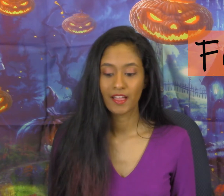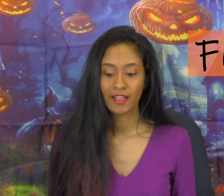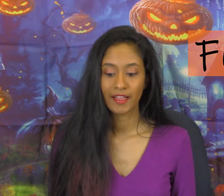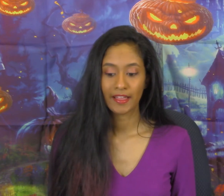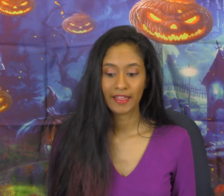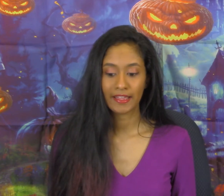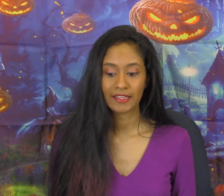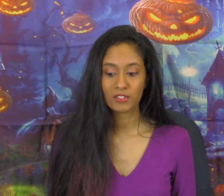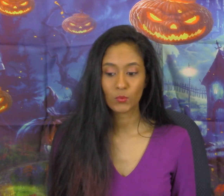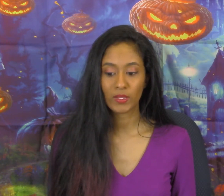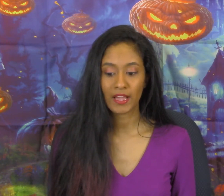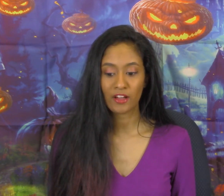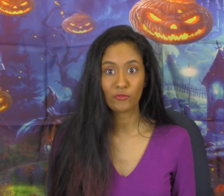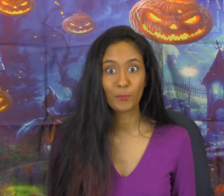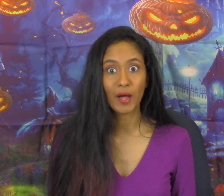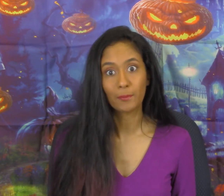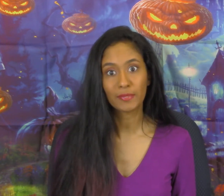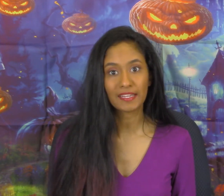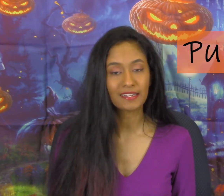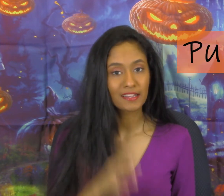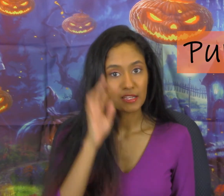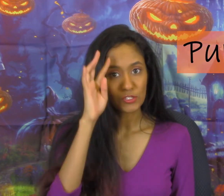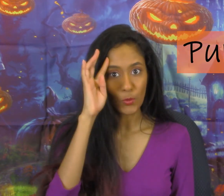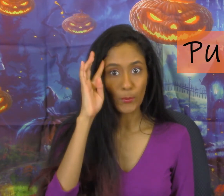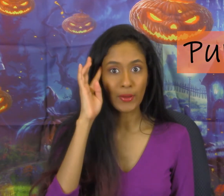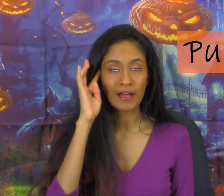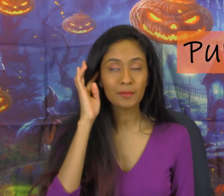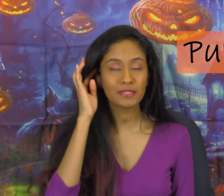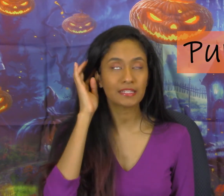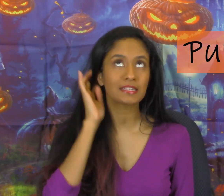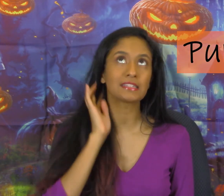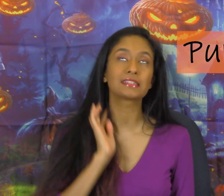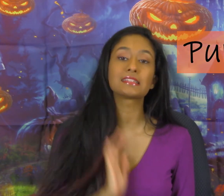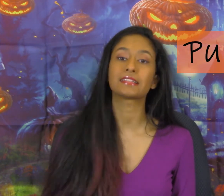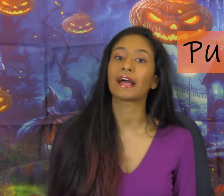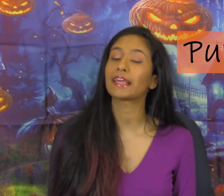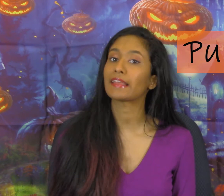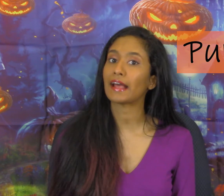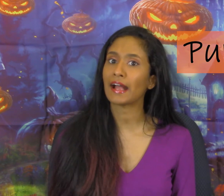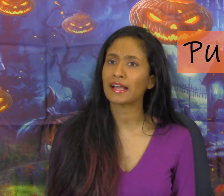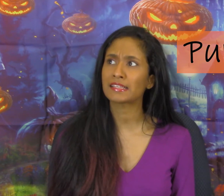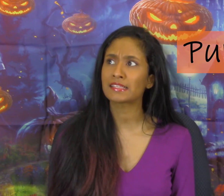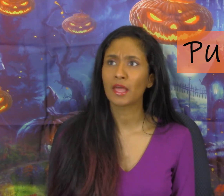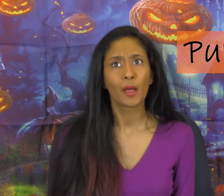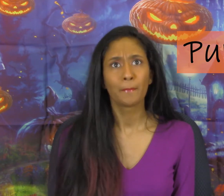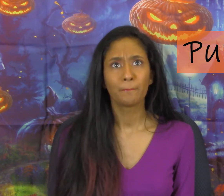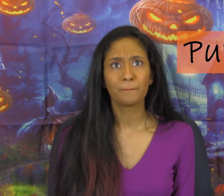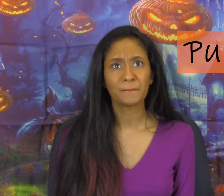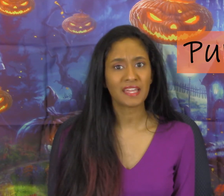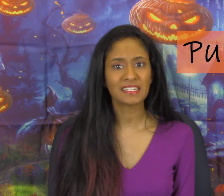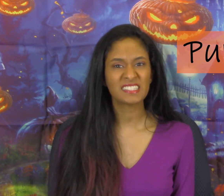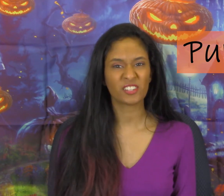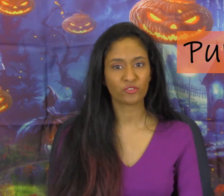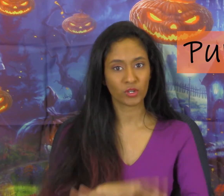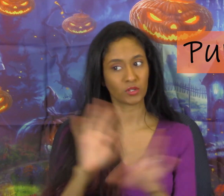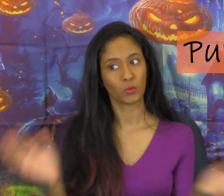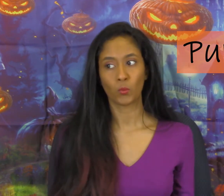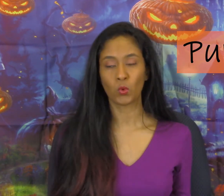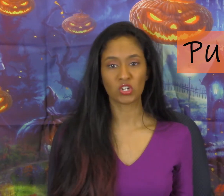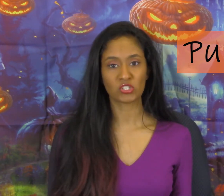And we have pumpkin so pumpkin is a sign that has many different words